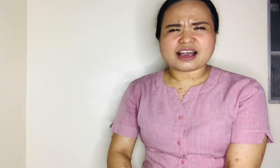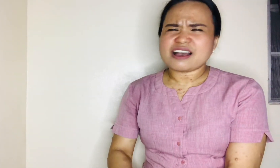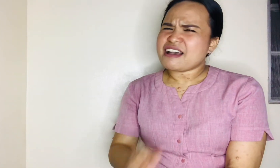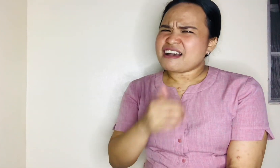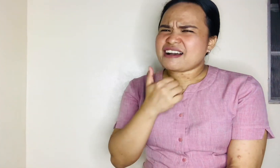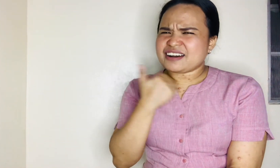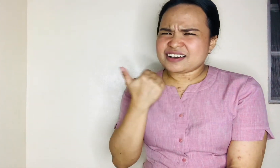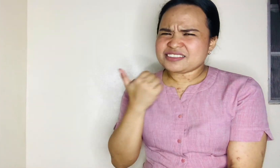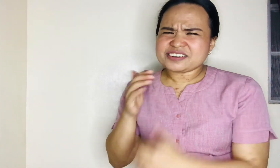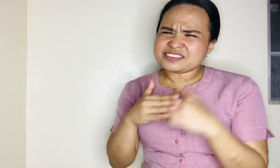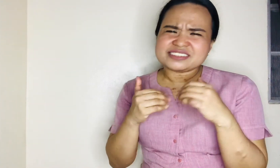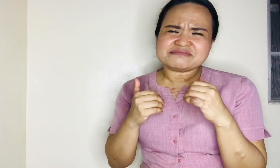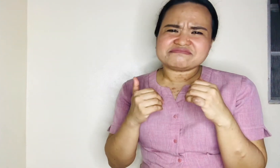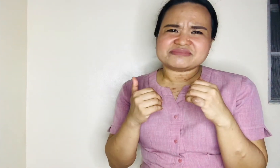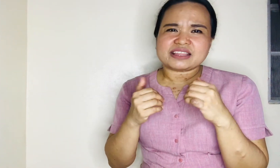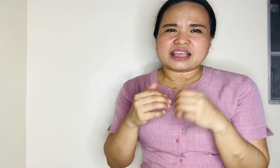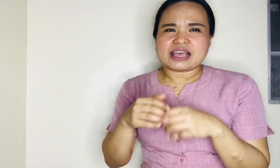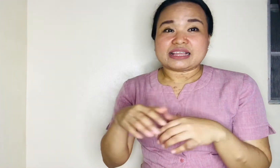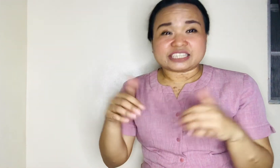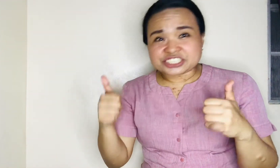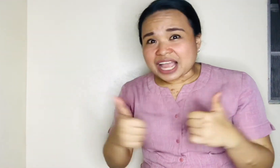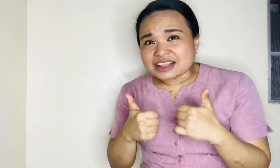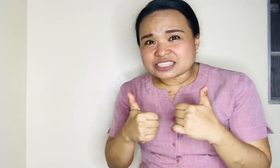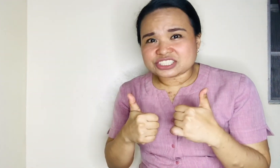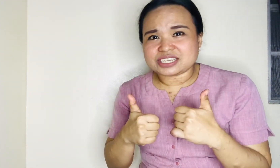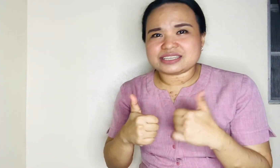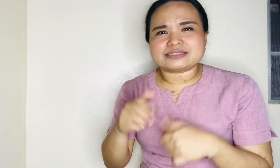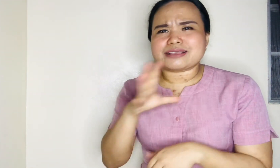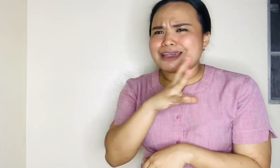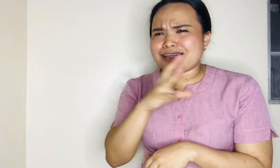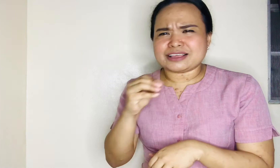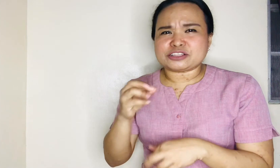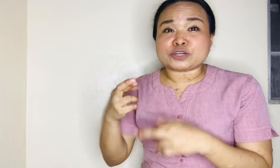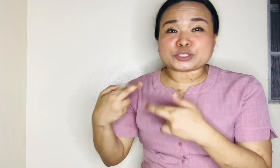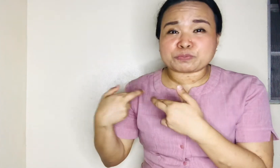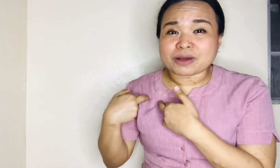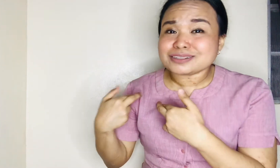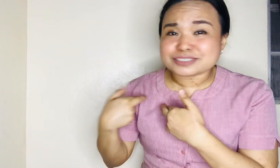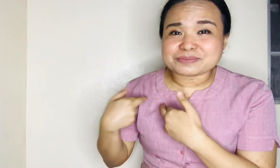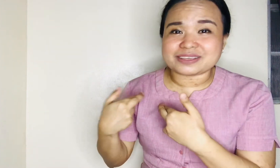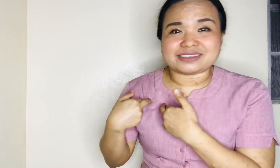Other than the challenges and responsibilities,